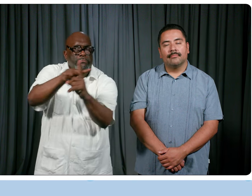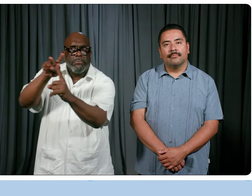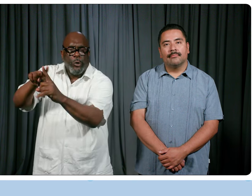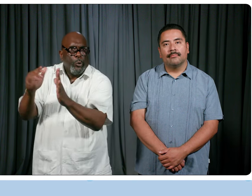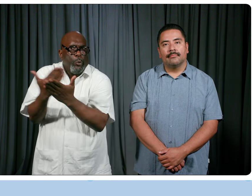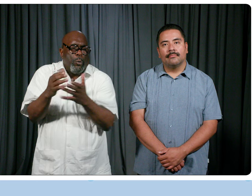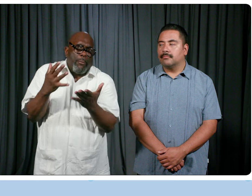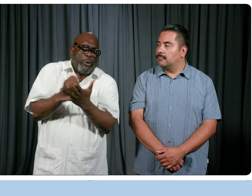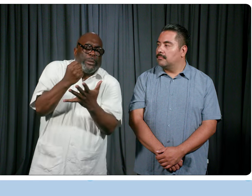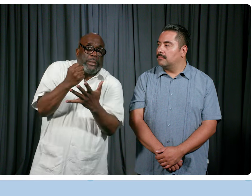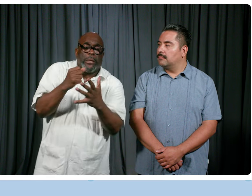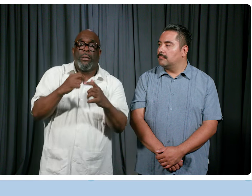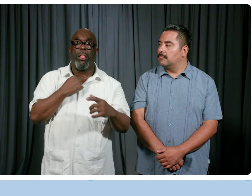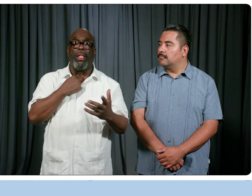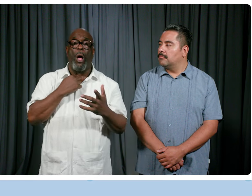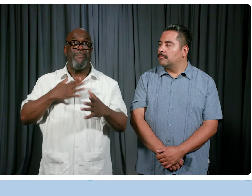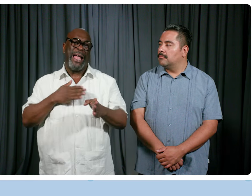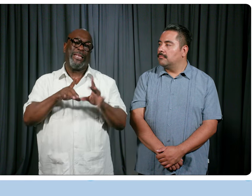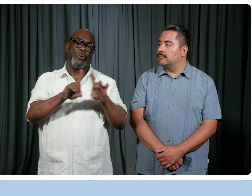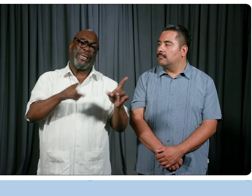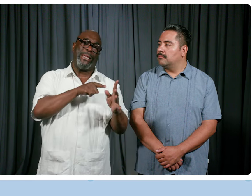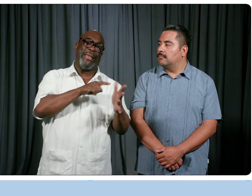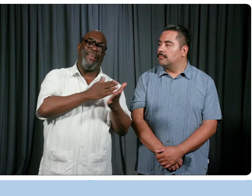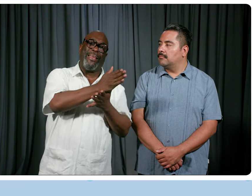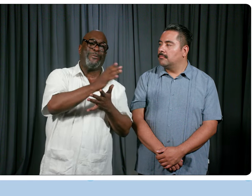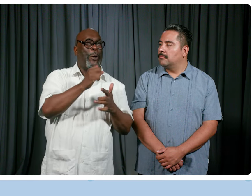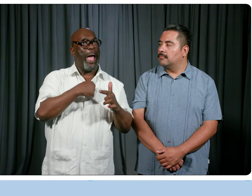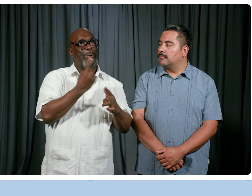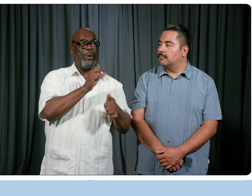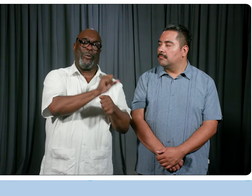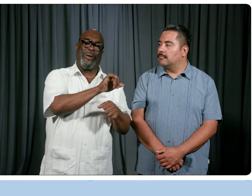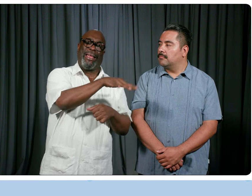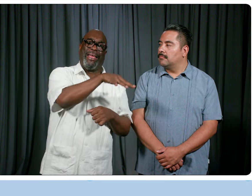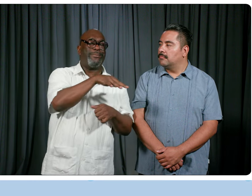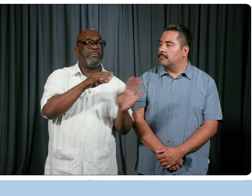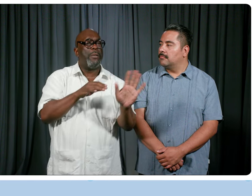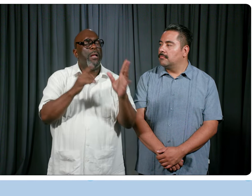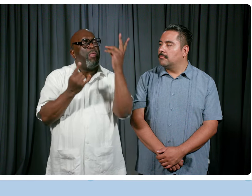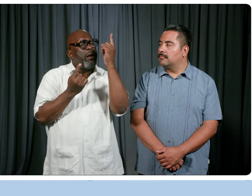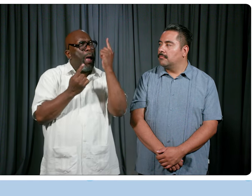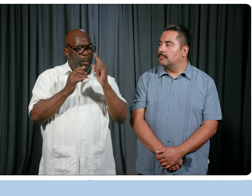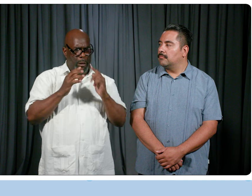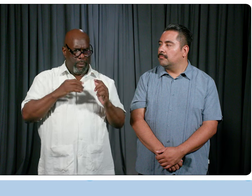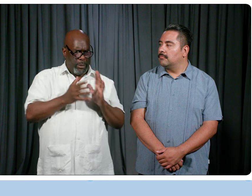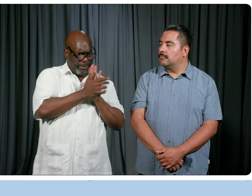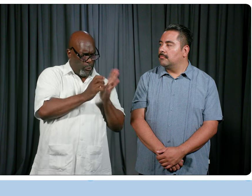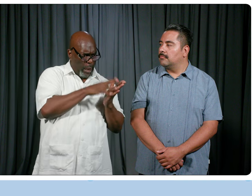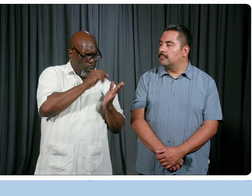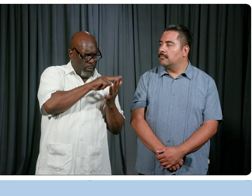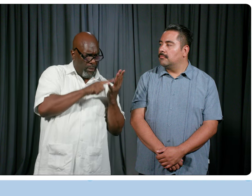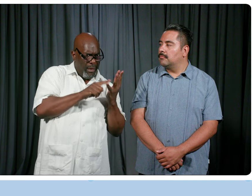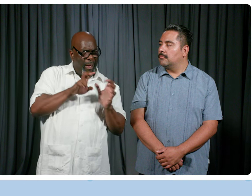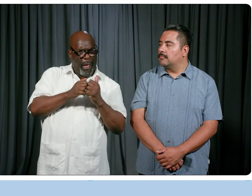such. Don't get hung up on, you know, my degrees and such. And so I only can work as this or whatever. But really think about how those skills can be